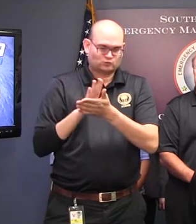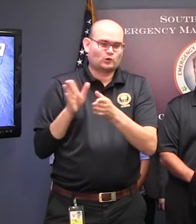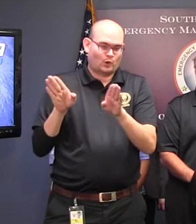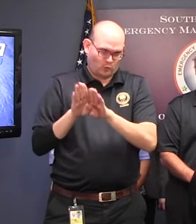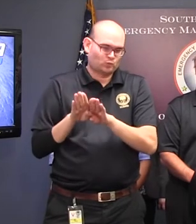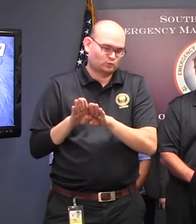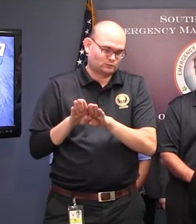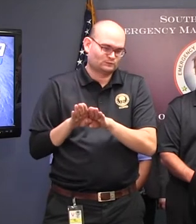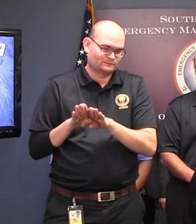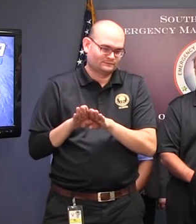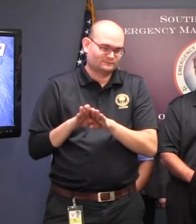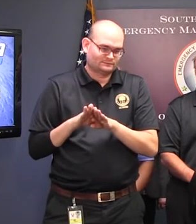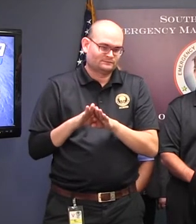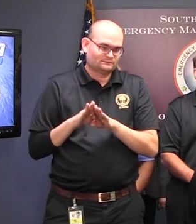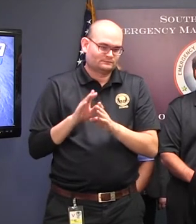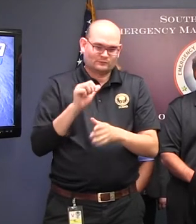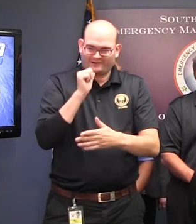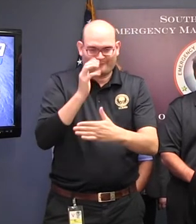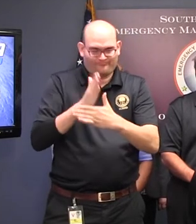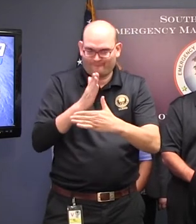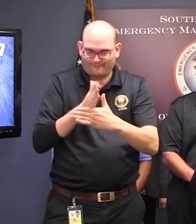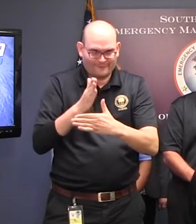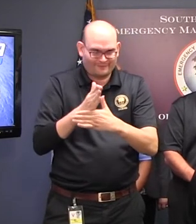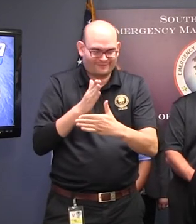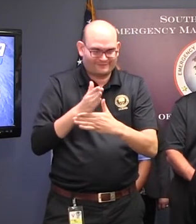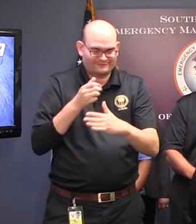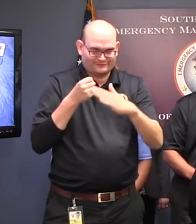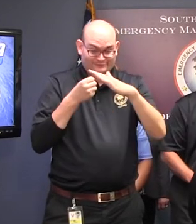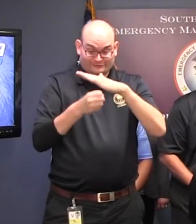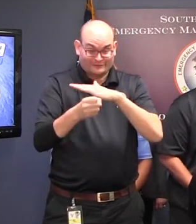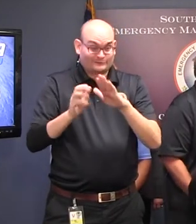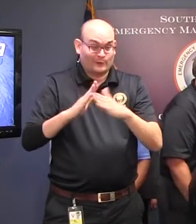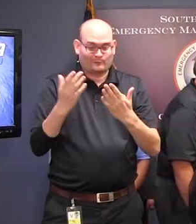problems at all in opening the ones that the governor just talked about.